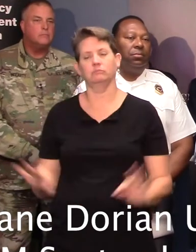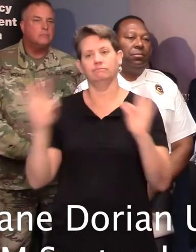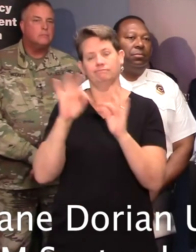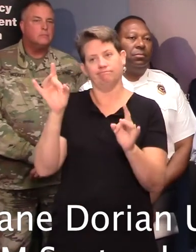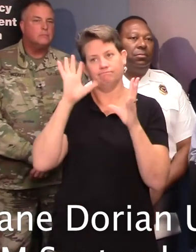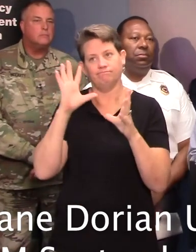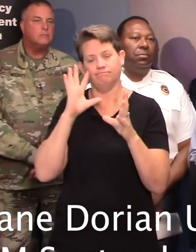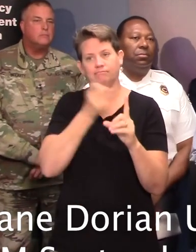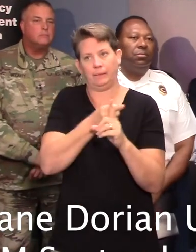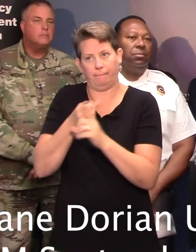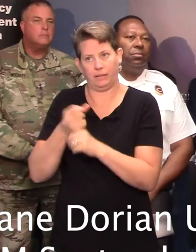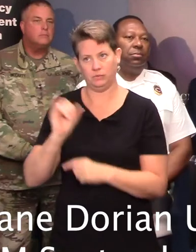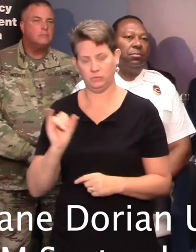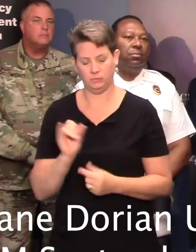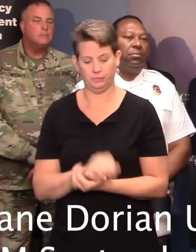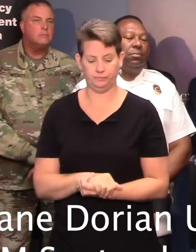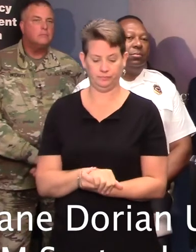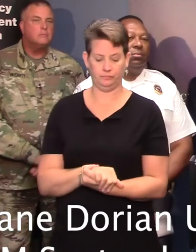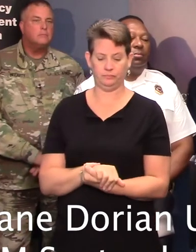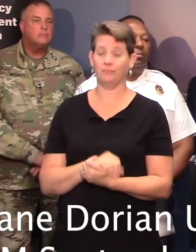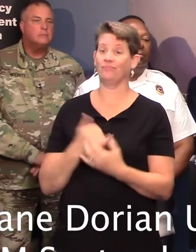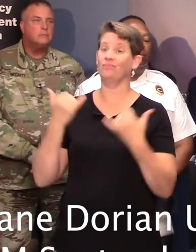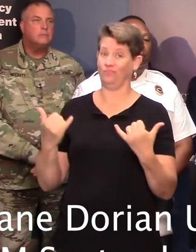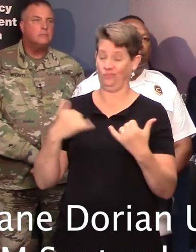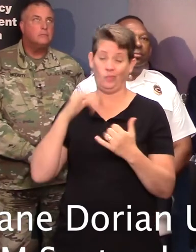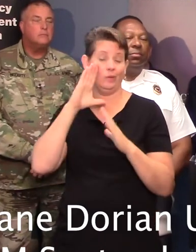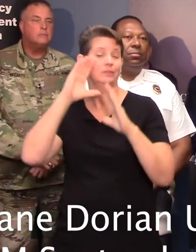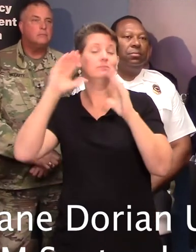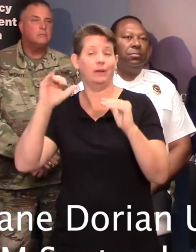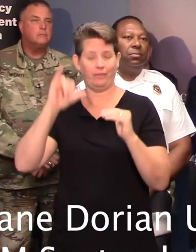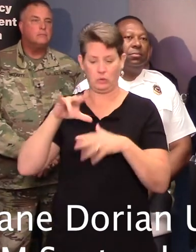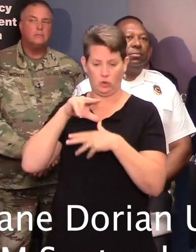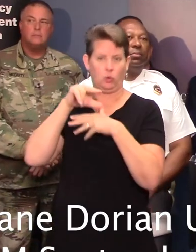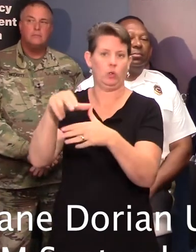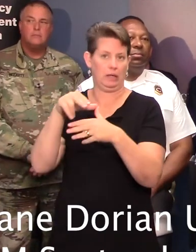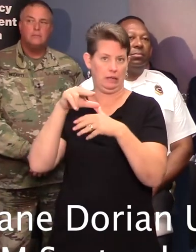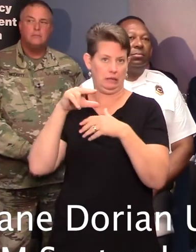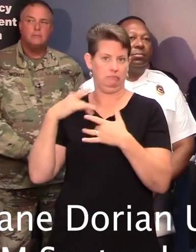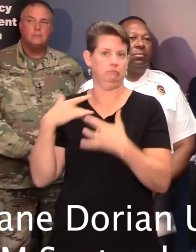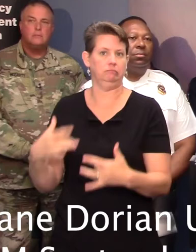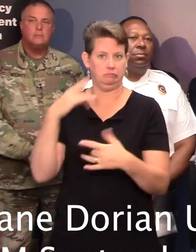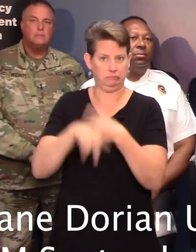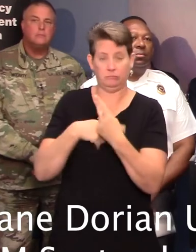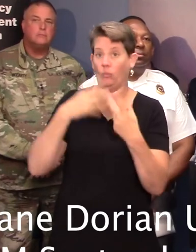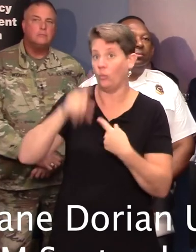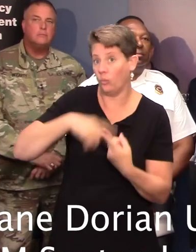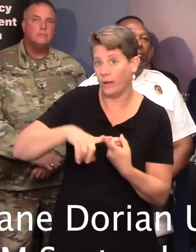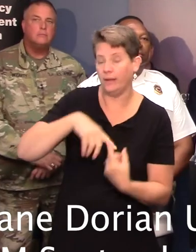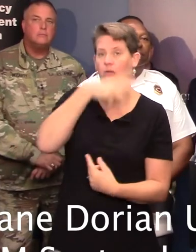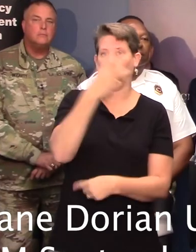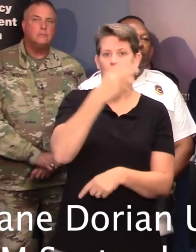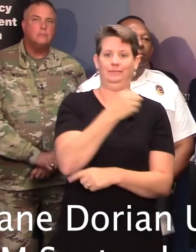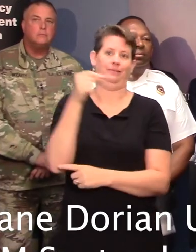Governor described. Currently, hurricane conditions are expected along the South Carolina coast Wednesday night and Thursday, with tropical